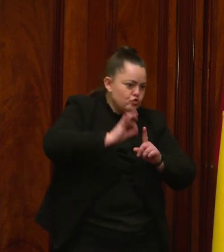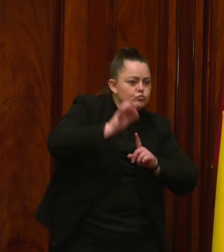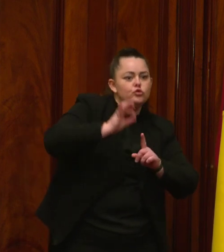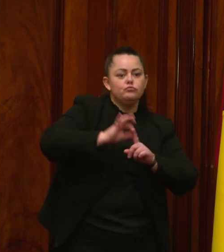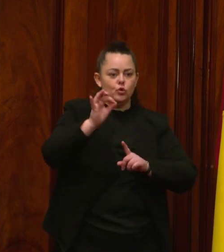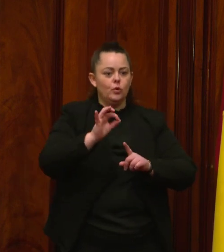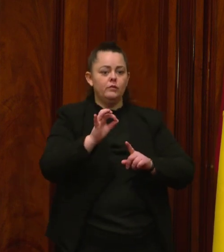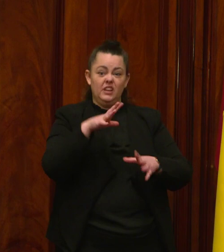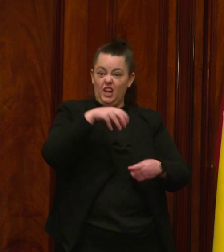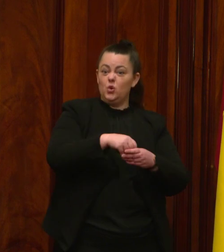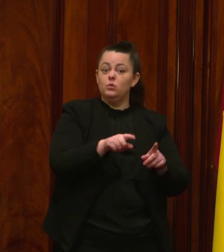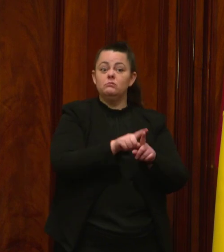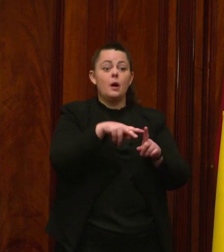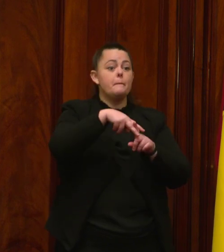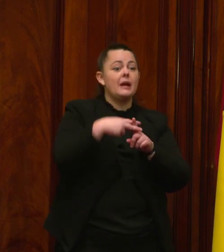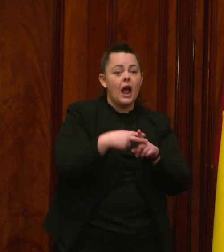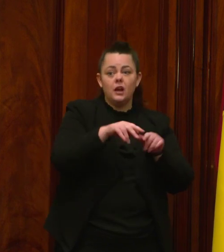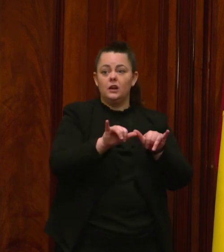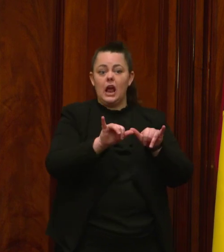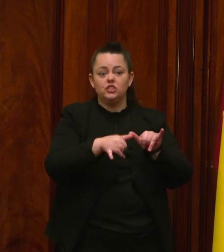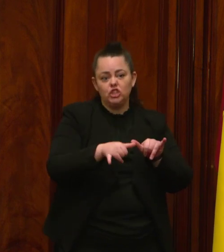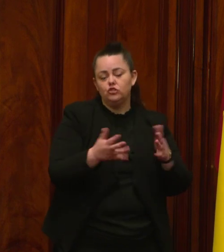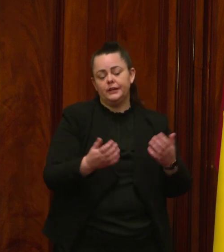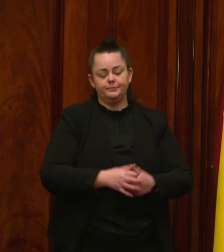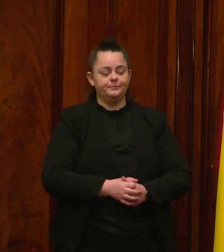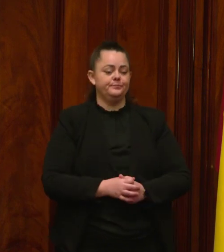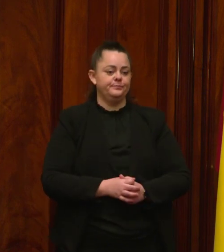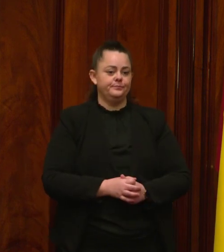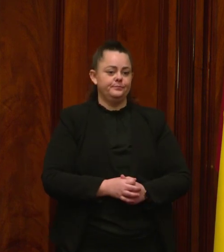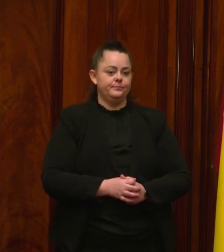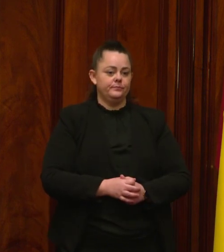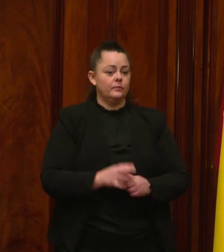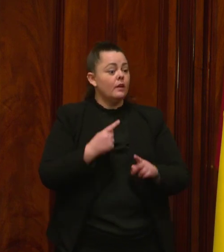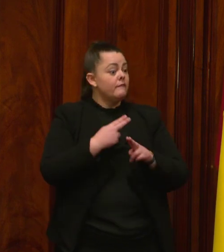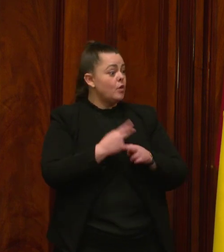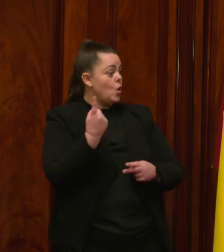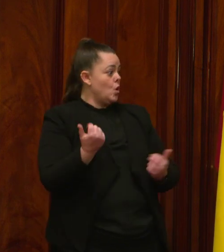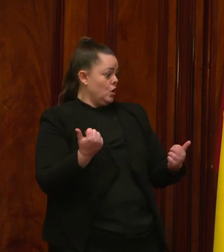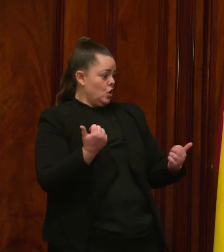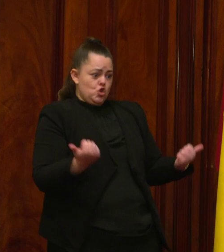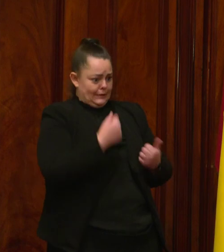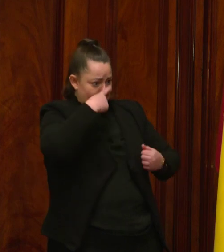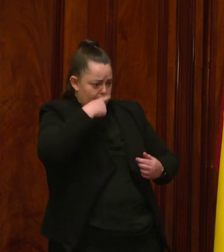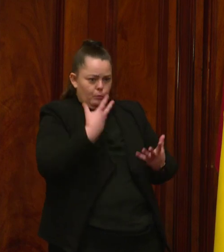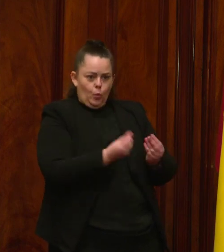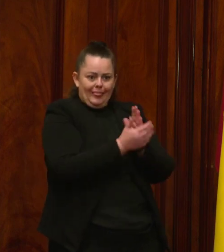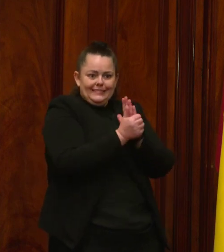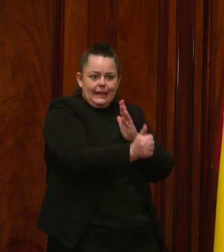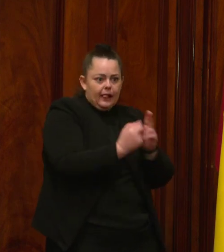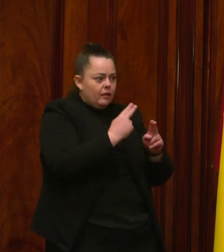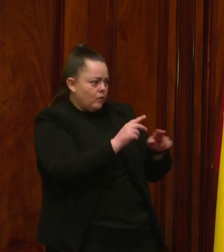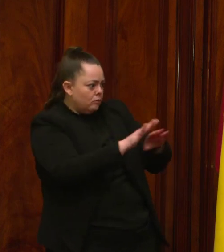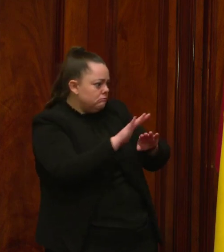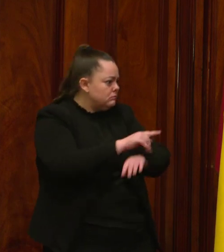As New South Wales continues to wrestle with labour and school shortages, the government will look to Western Sydney and the regions to help deliver the workers